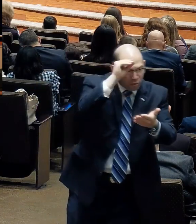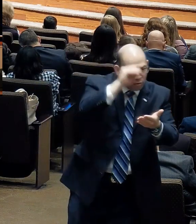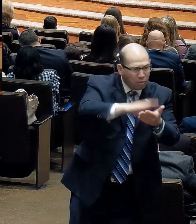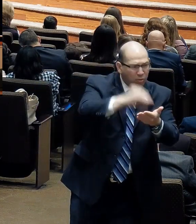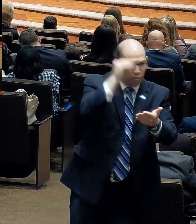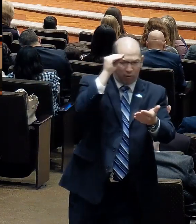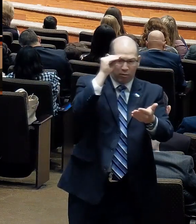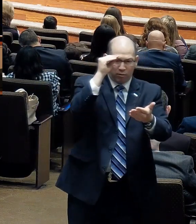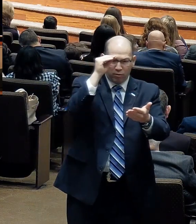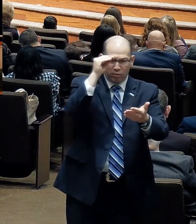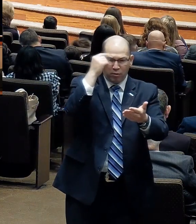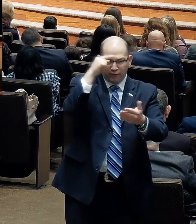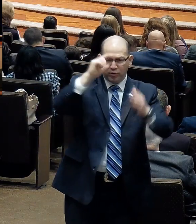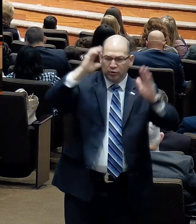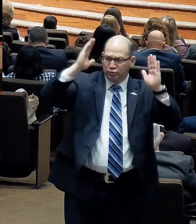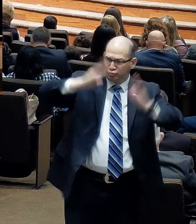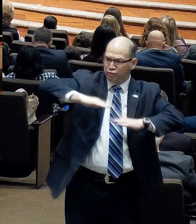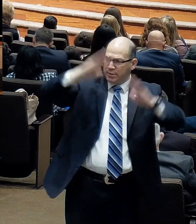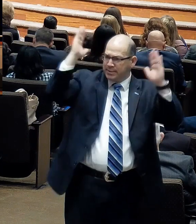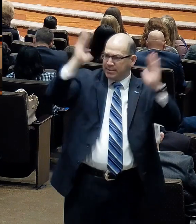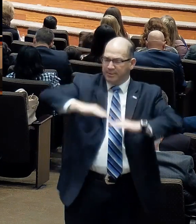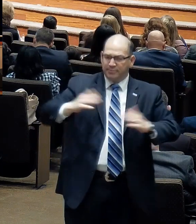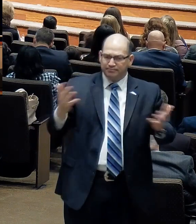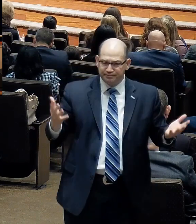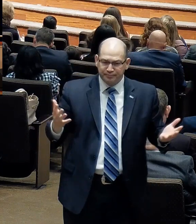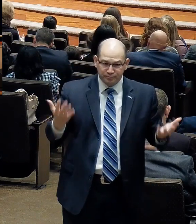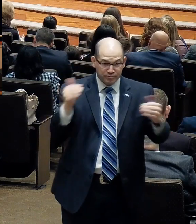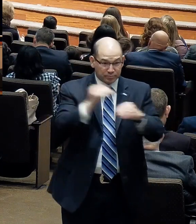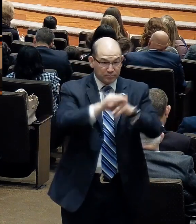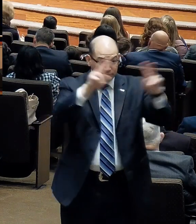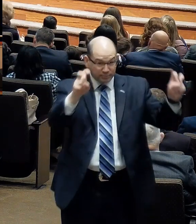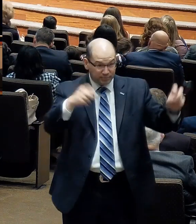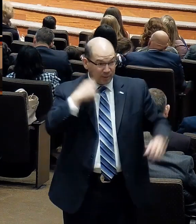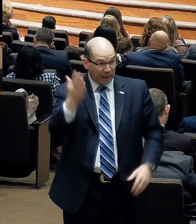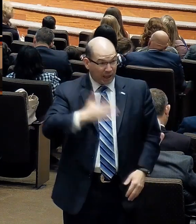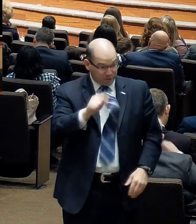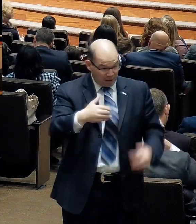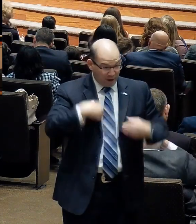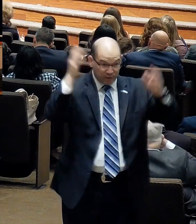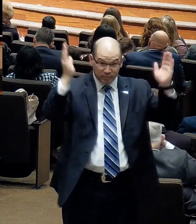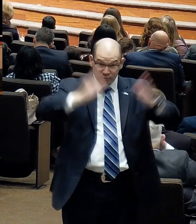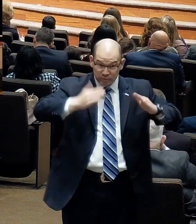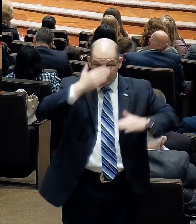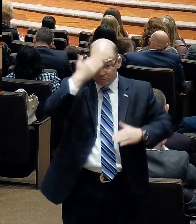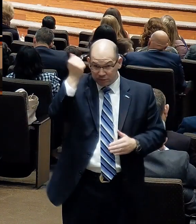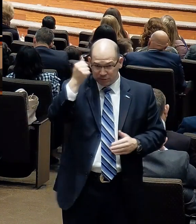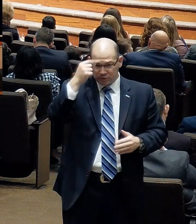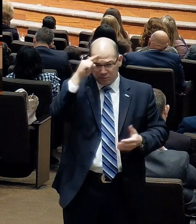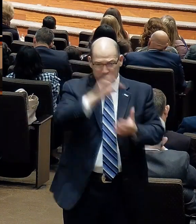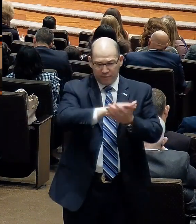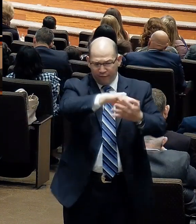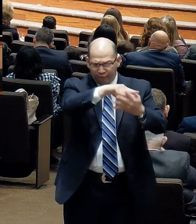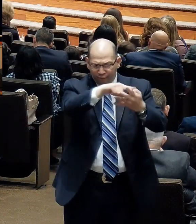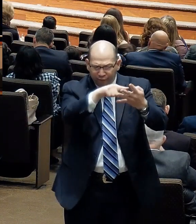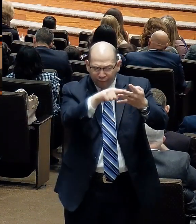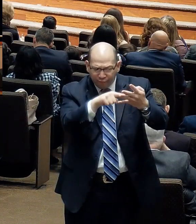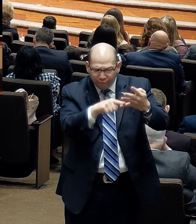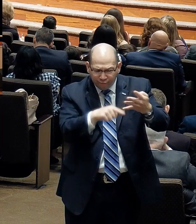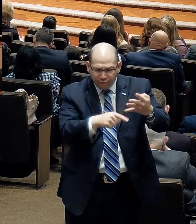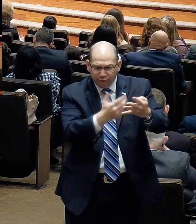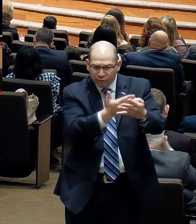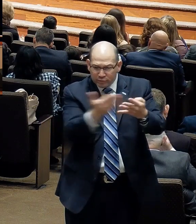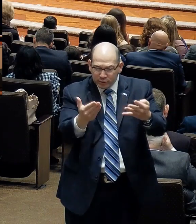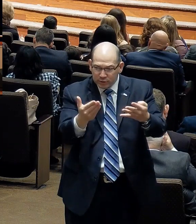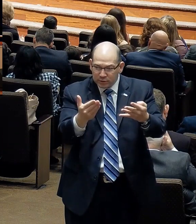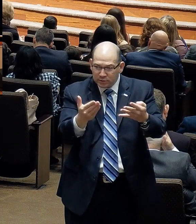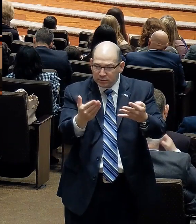for us. Why do I entitle this message, I'm glad you're having a trial? Because I believe there are four things that trials can do for you when you walk through